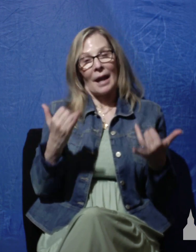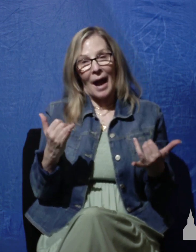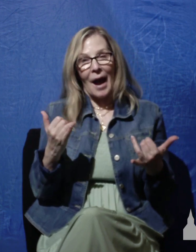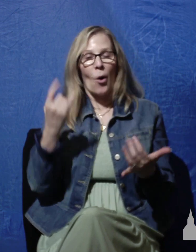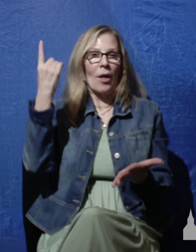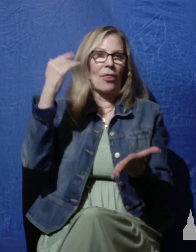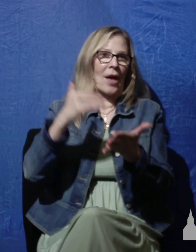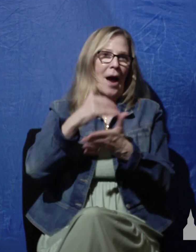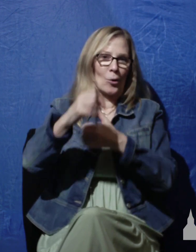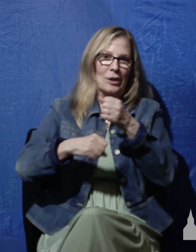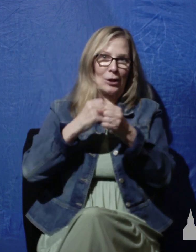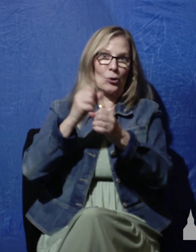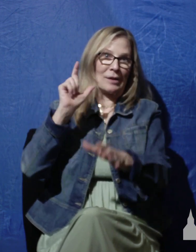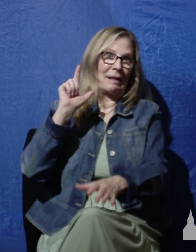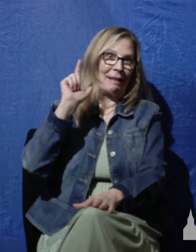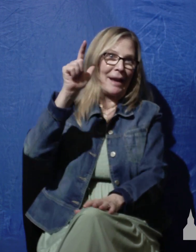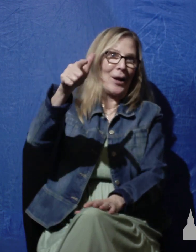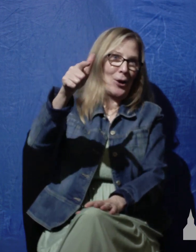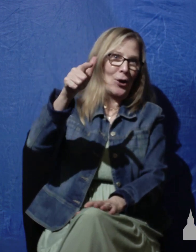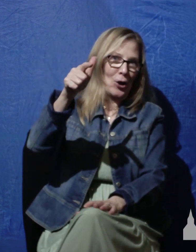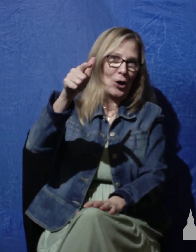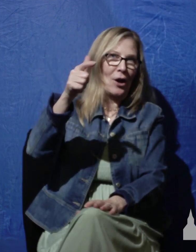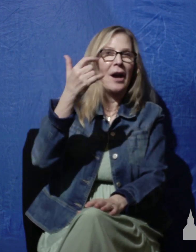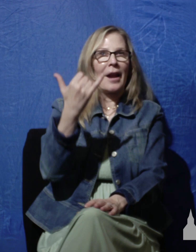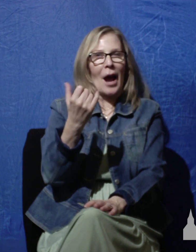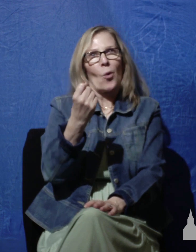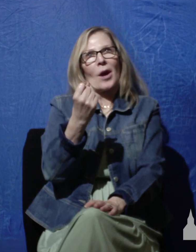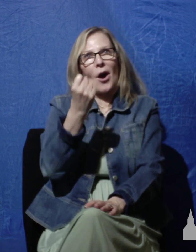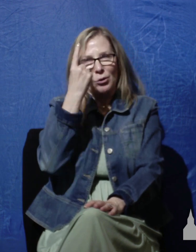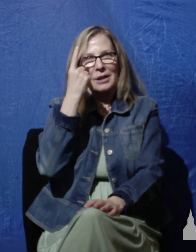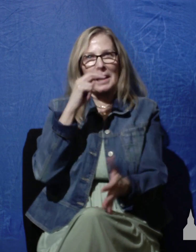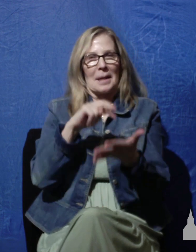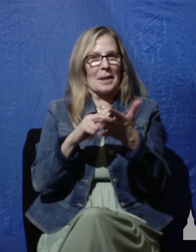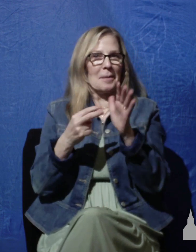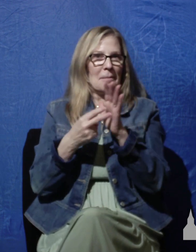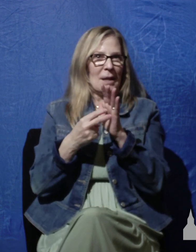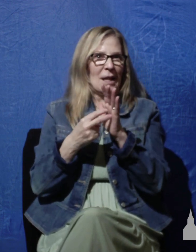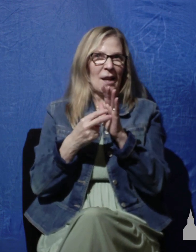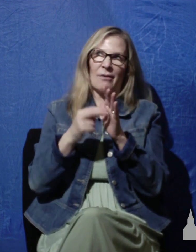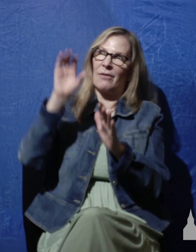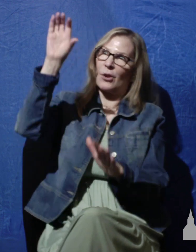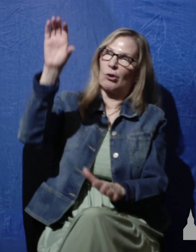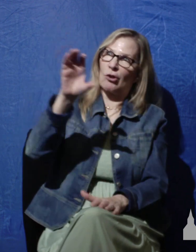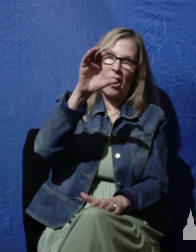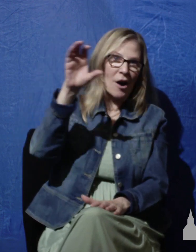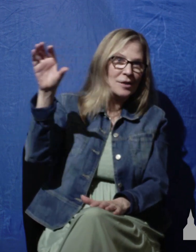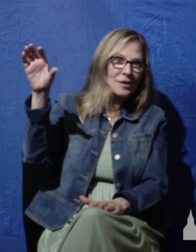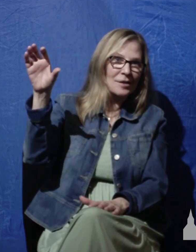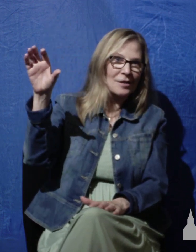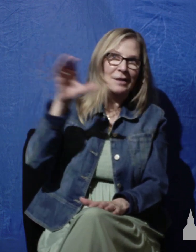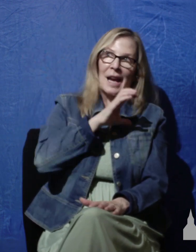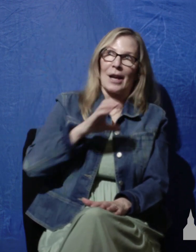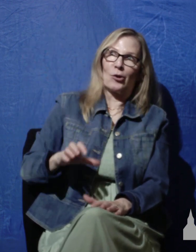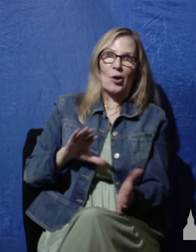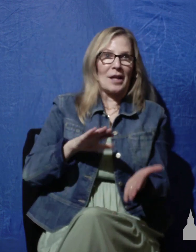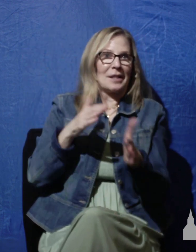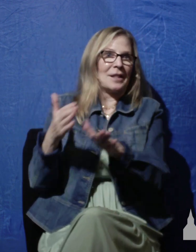due to our understanding of the meaning of the cross, the death of Christ, we understand that the Lord